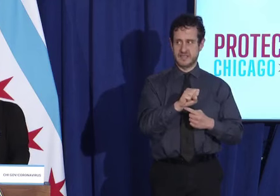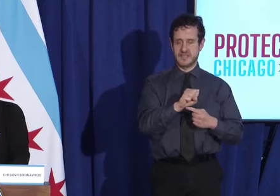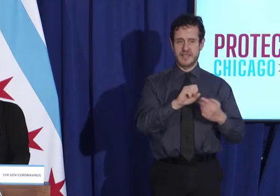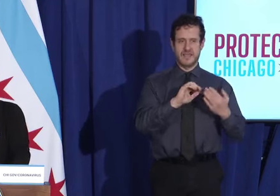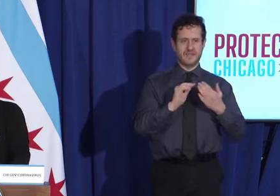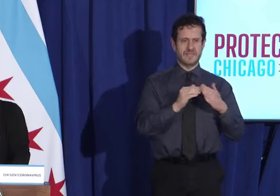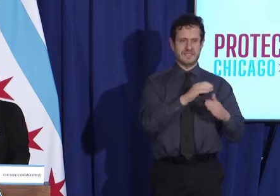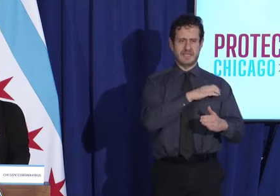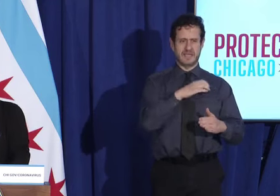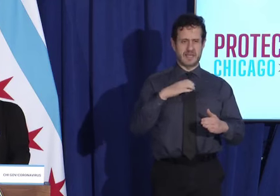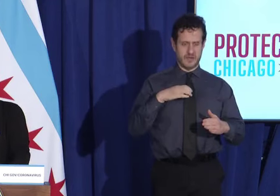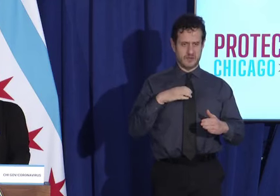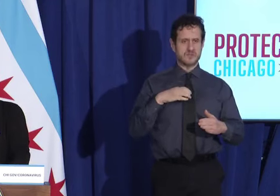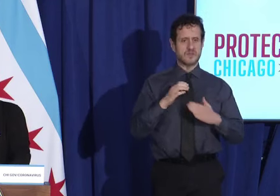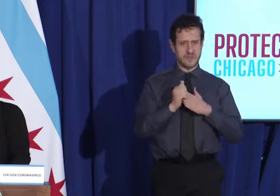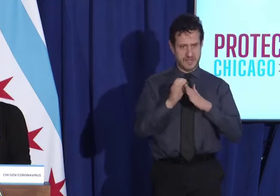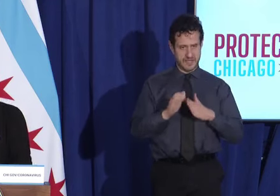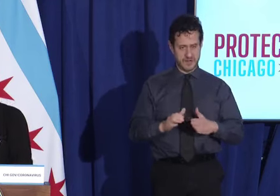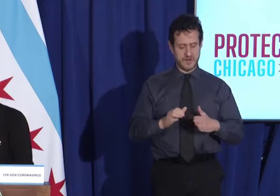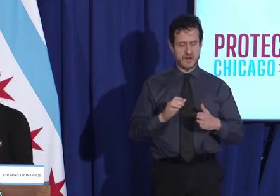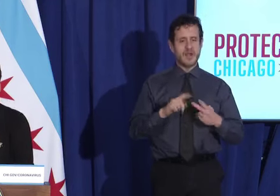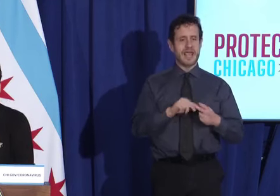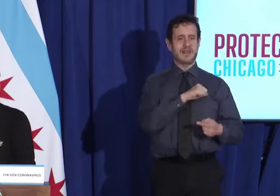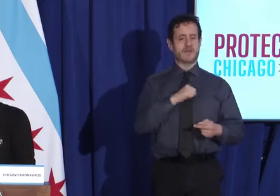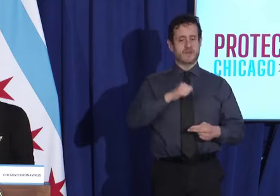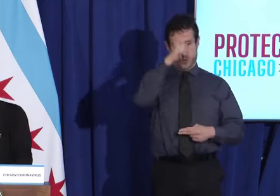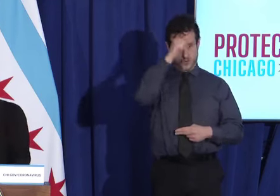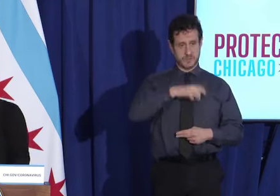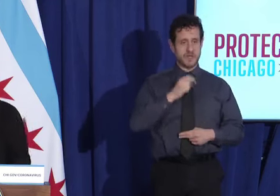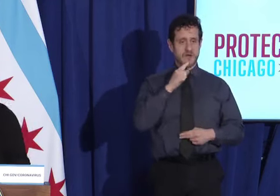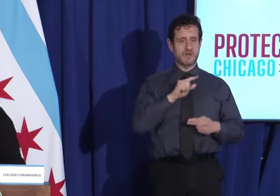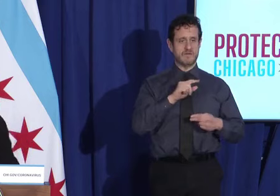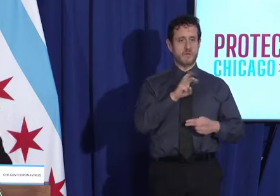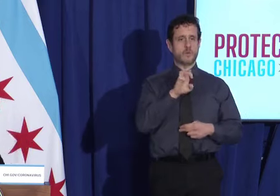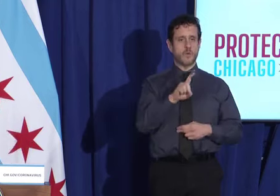and also the Alderman of the 36th Ward.